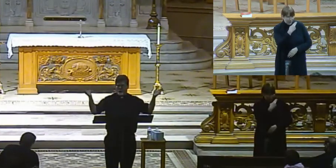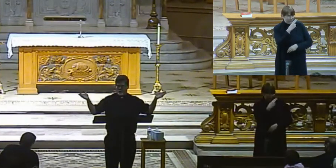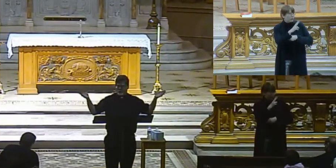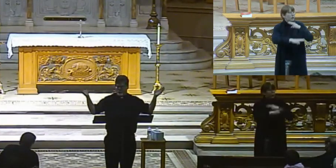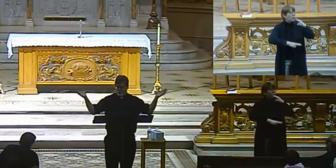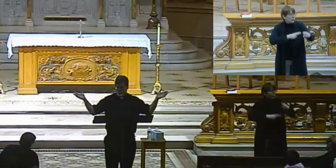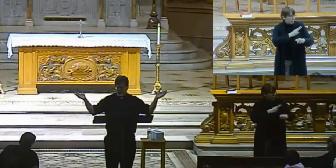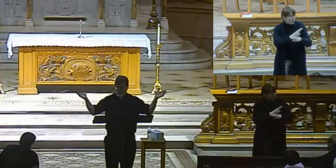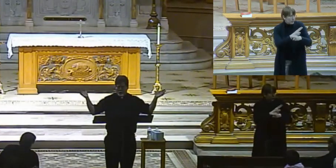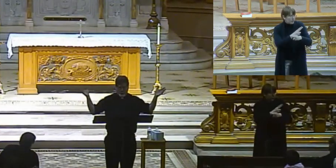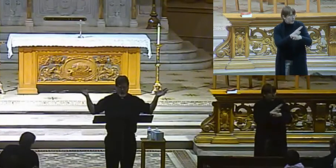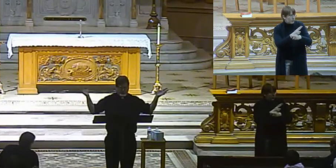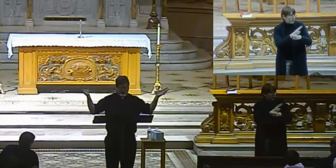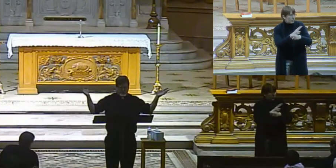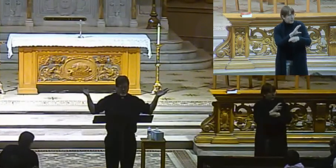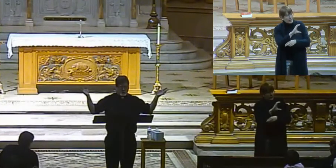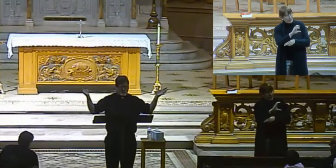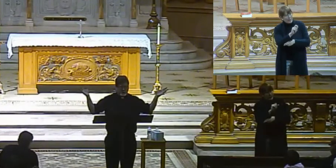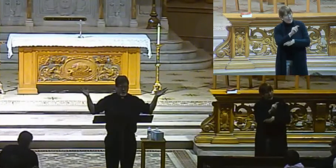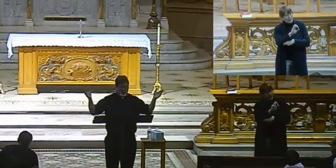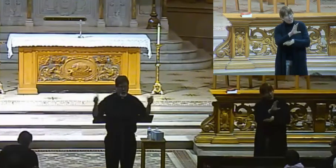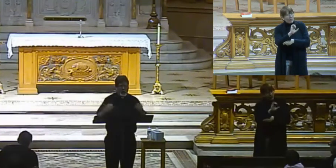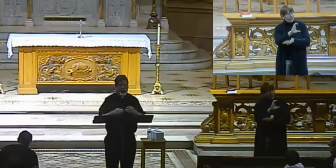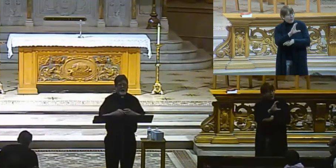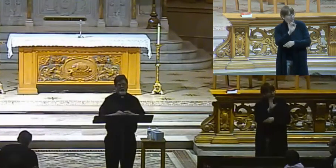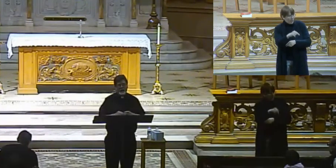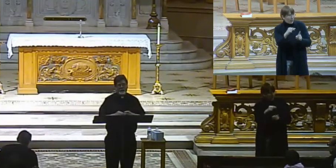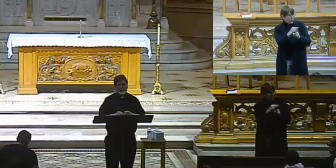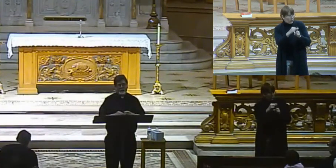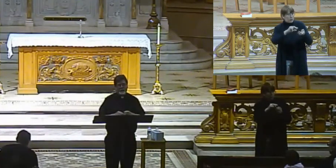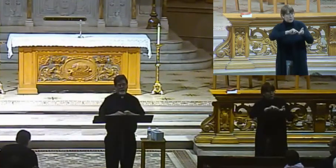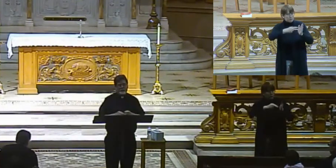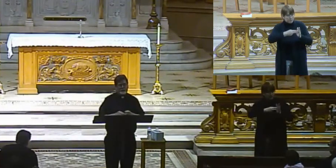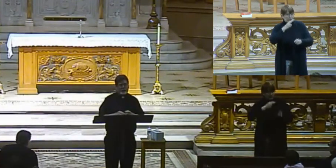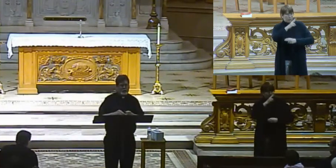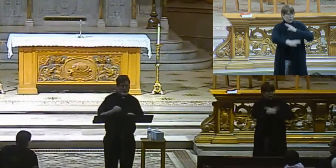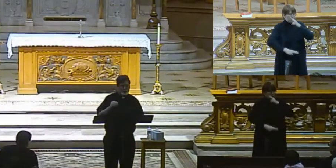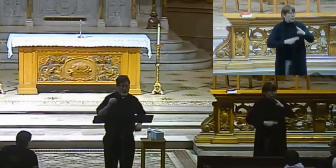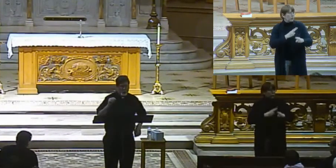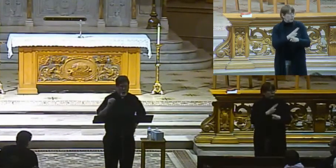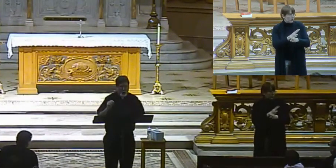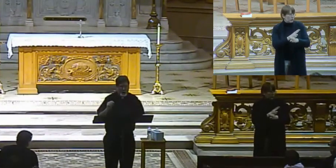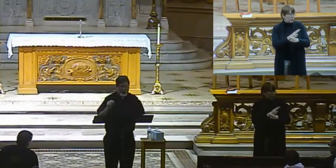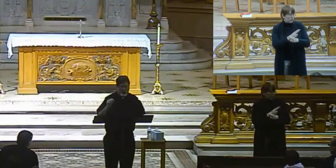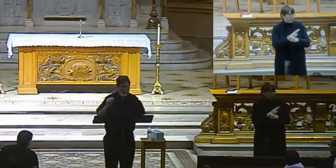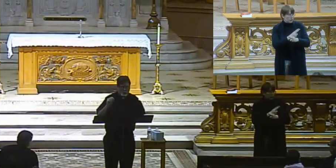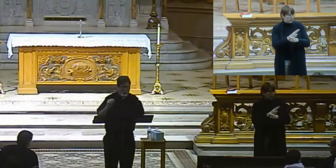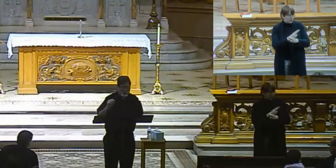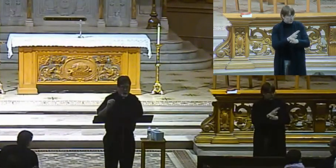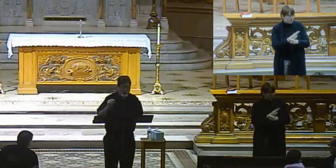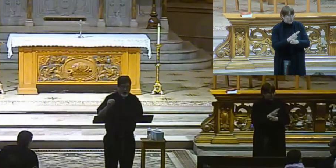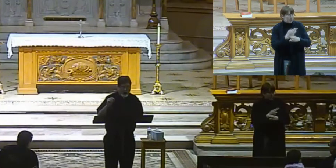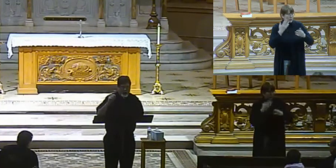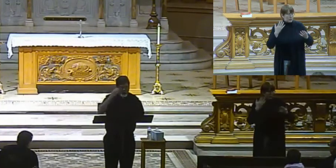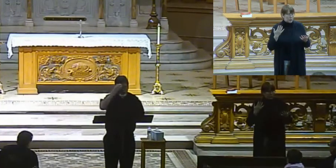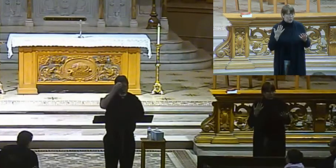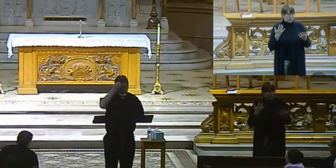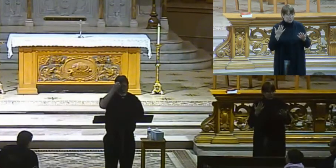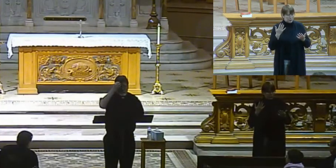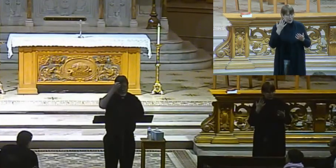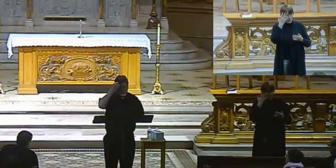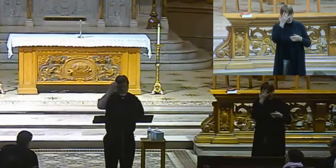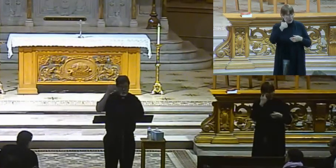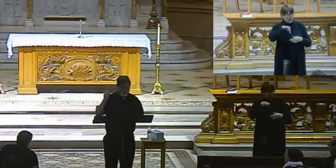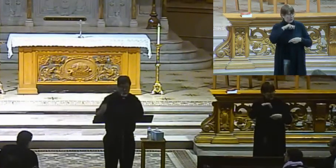The church means universal. All right, Catholic means universal. That it is, and so why are we a